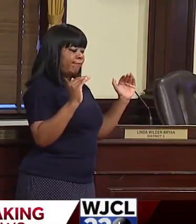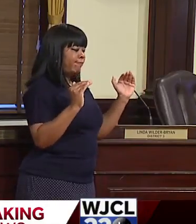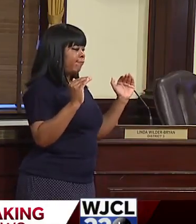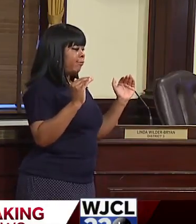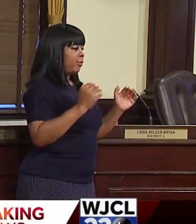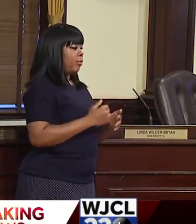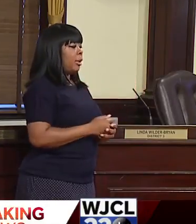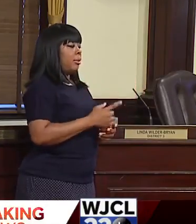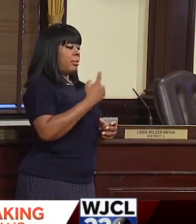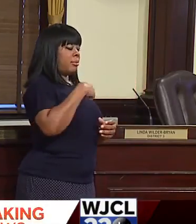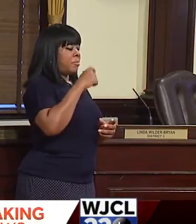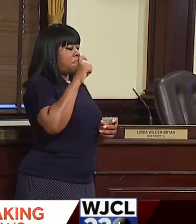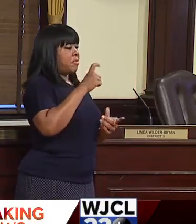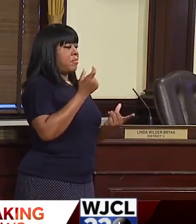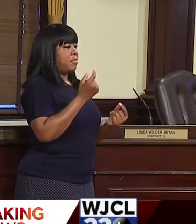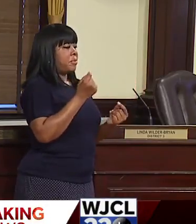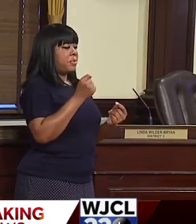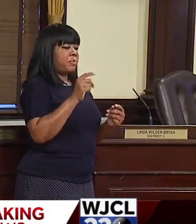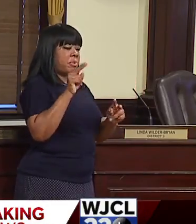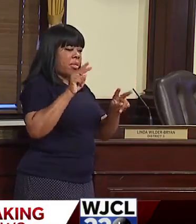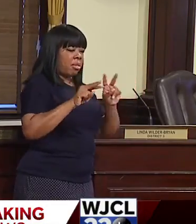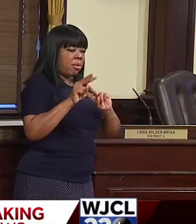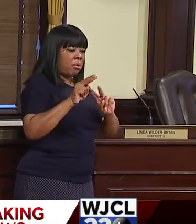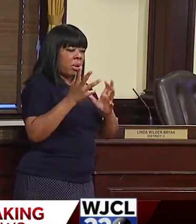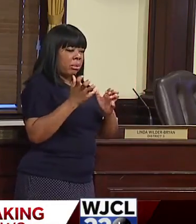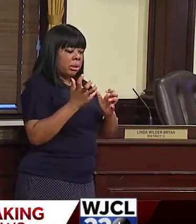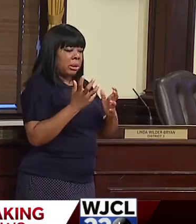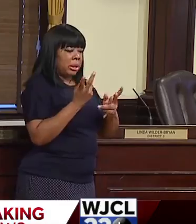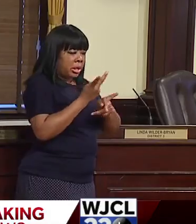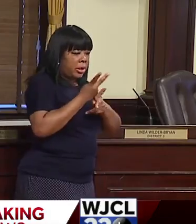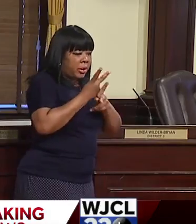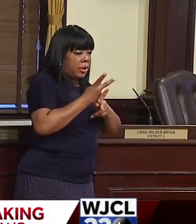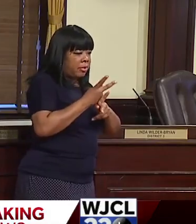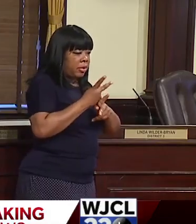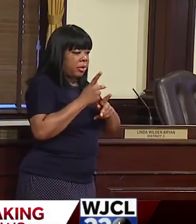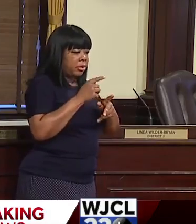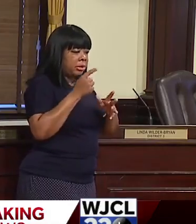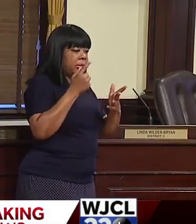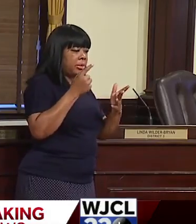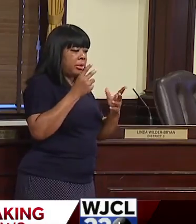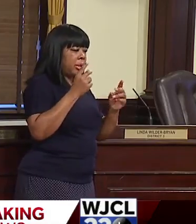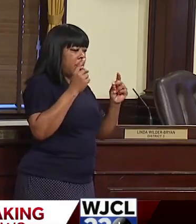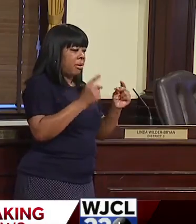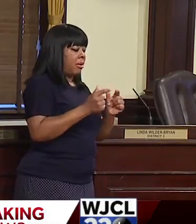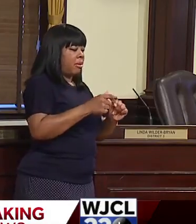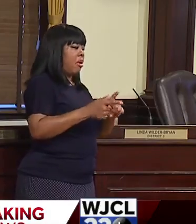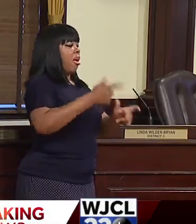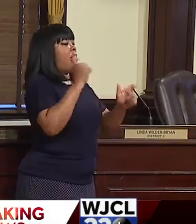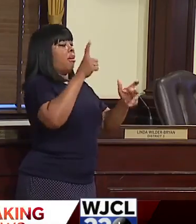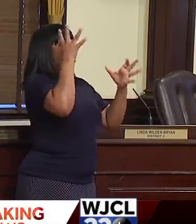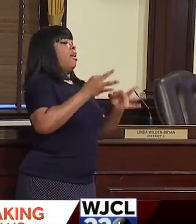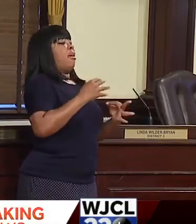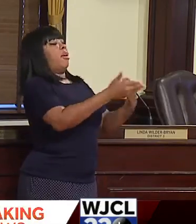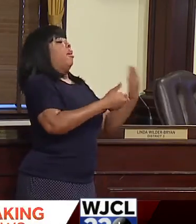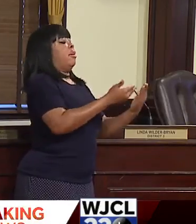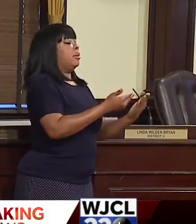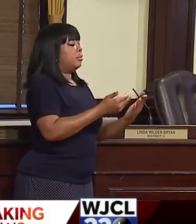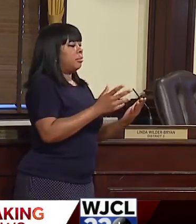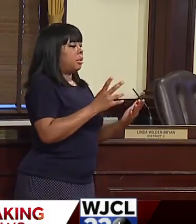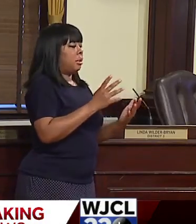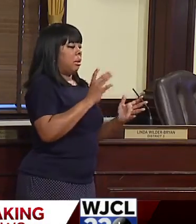during this on the side of caution and we want to continue to do that. We don't want to do knee jerk reactions. We don't want to be